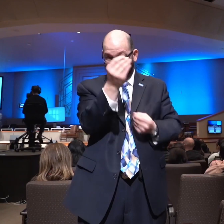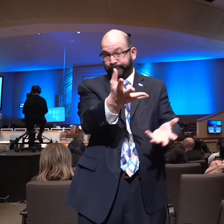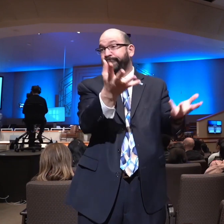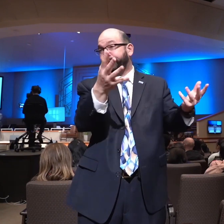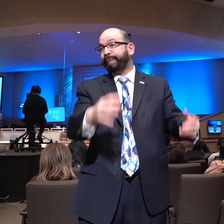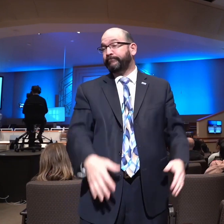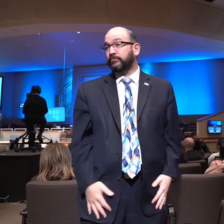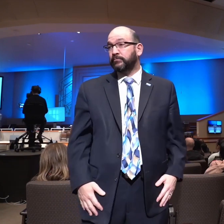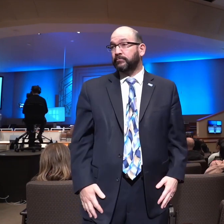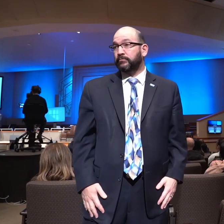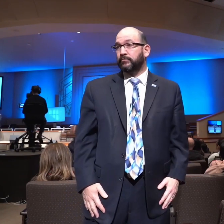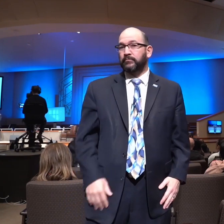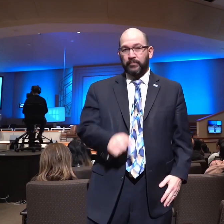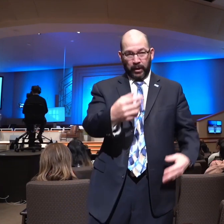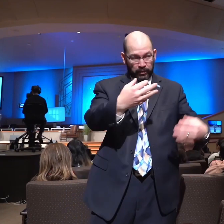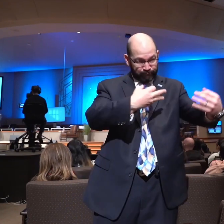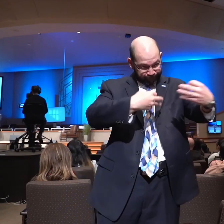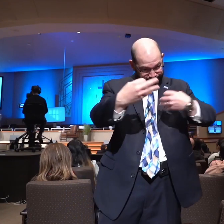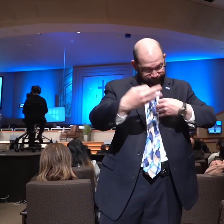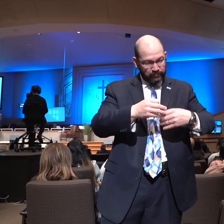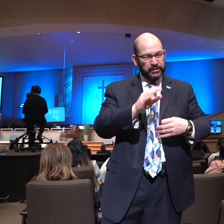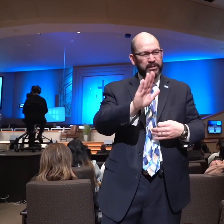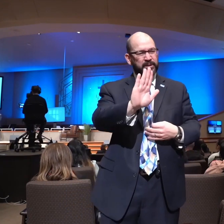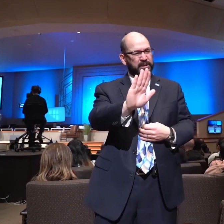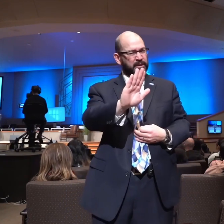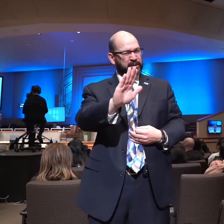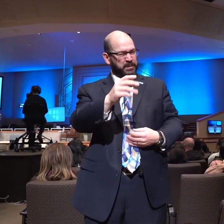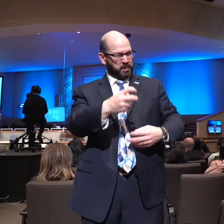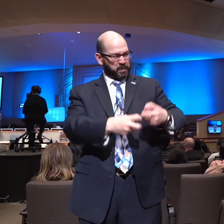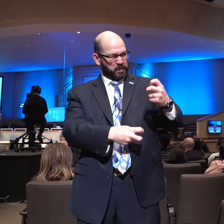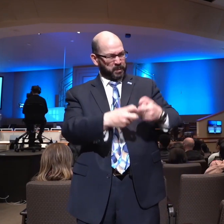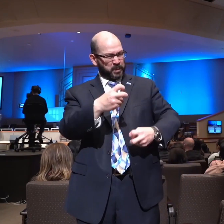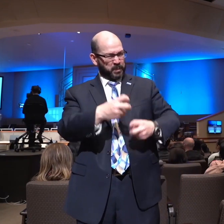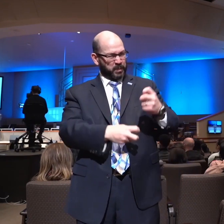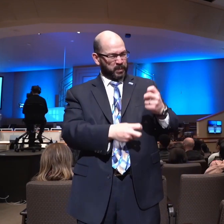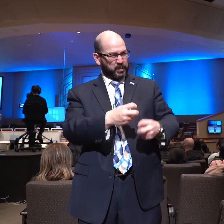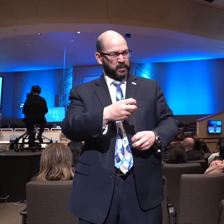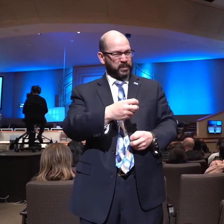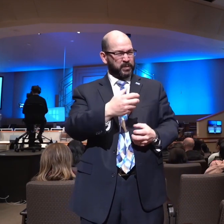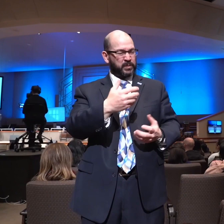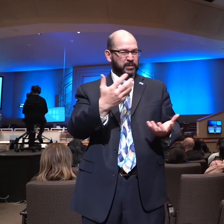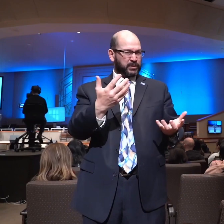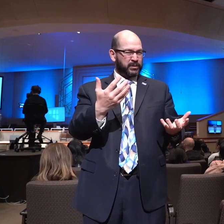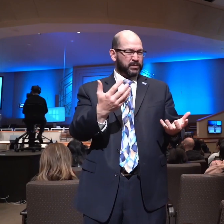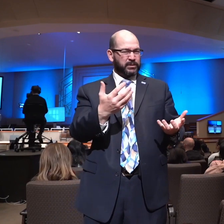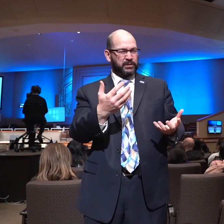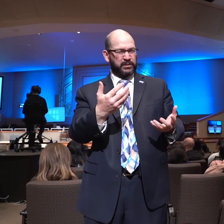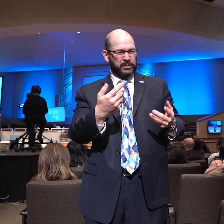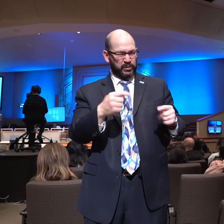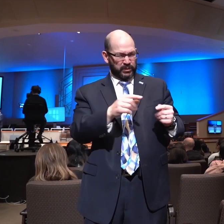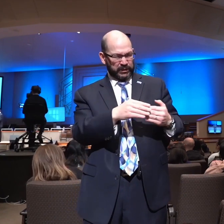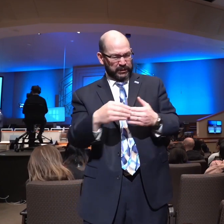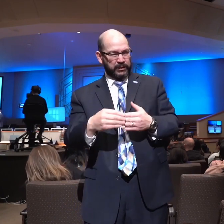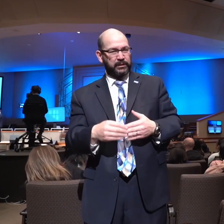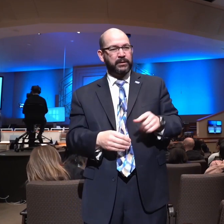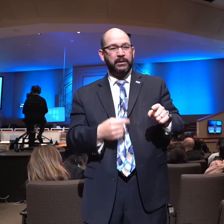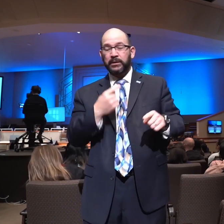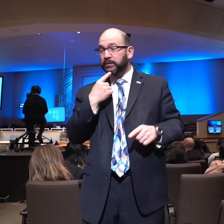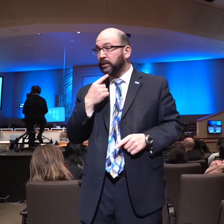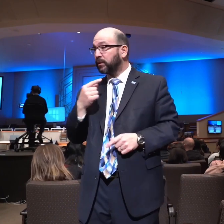And then he began to share with me some of the challenges that he's having to face right now. He shared with me, he said, I'm glad you told me that. I